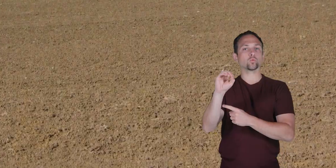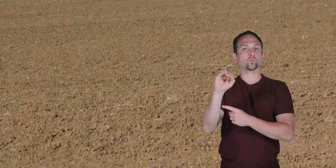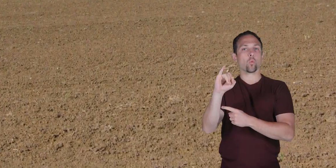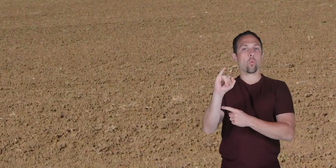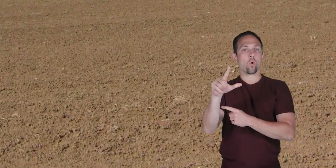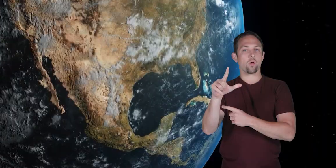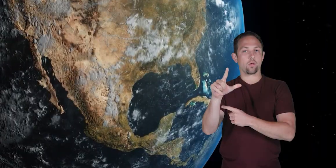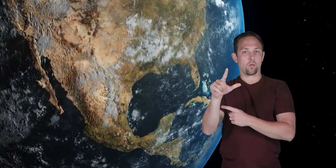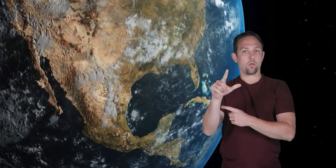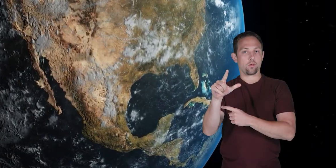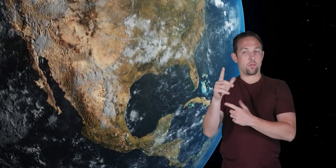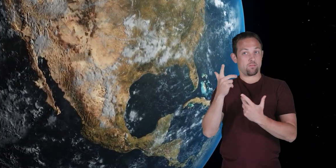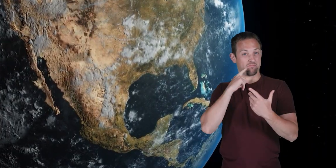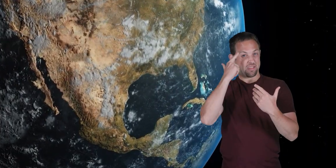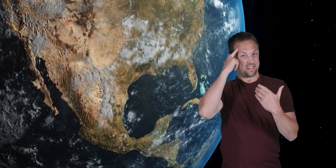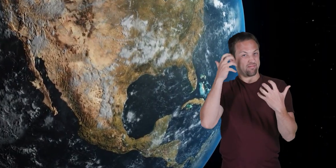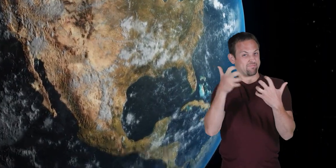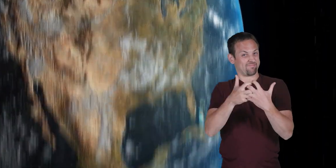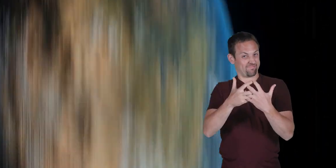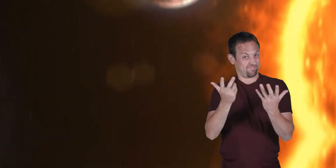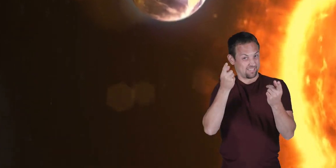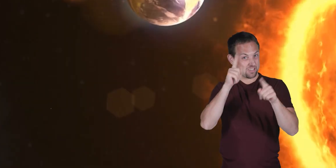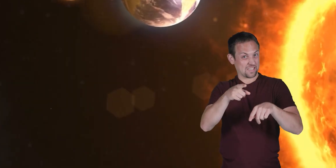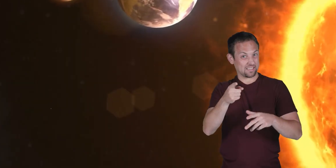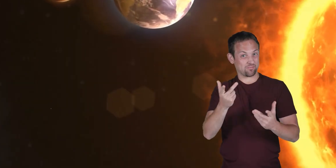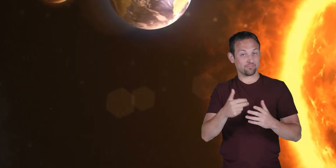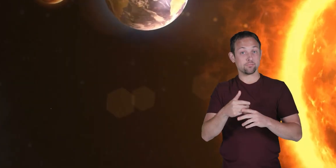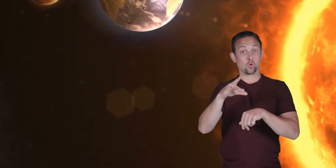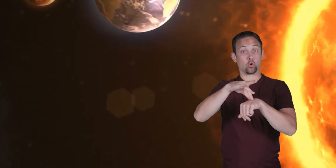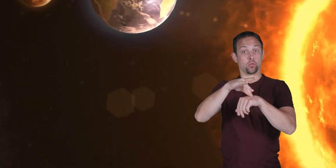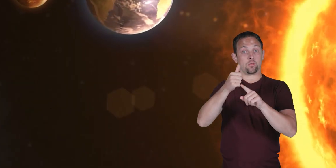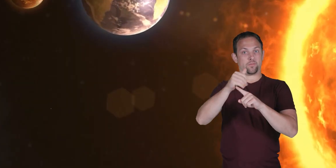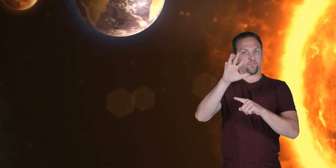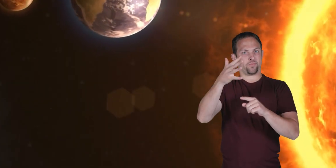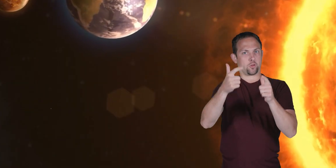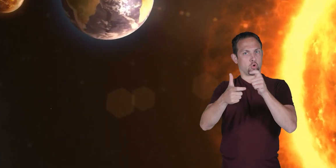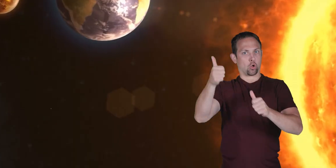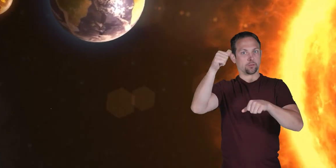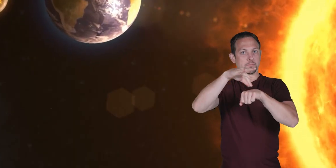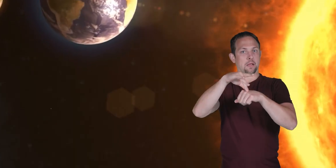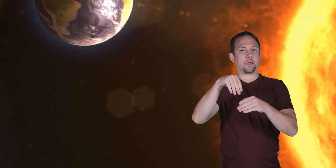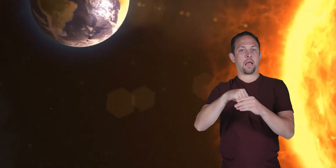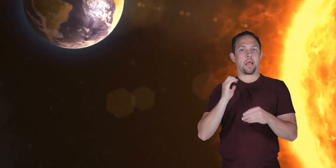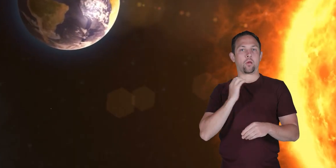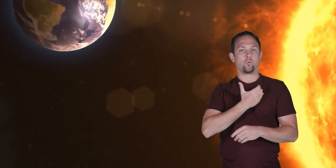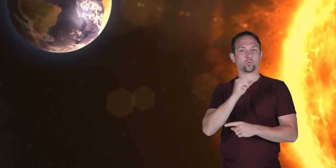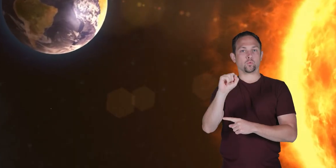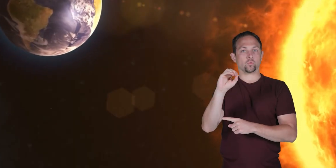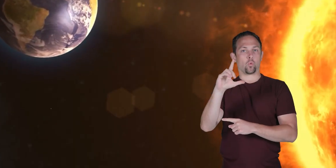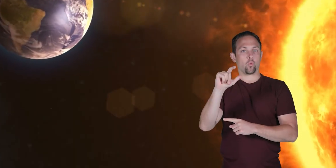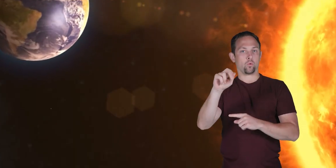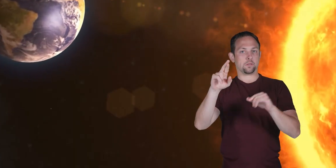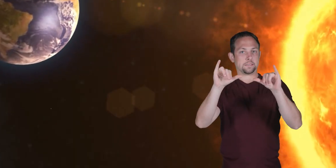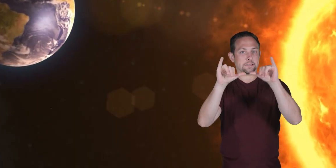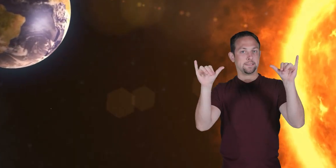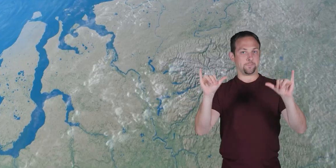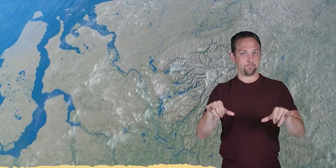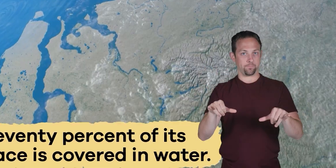pretty fitting don't you think earth is the fifth largest planet in our solar system about